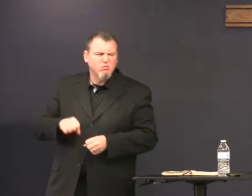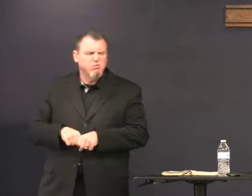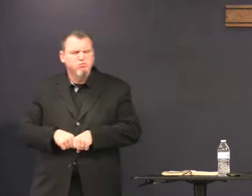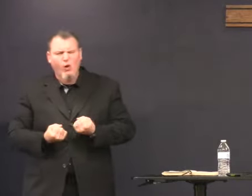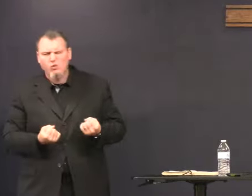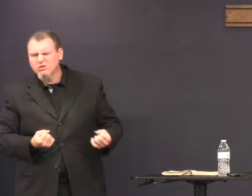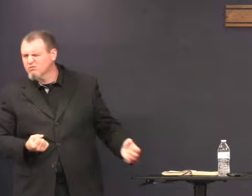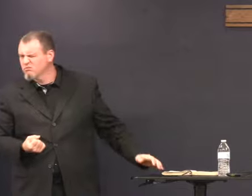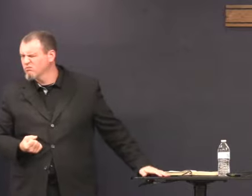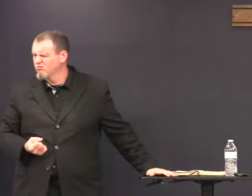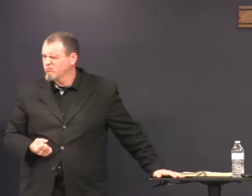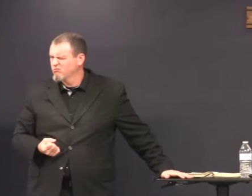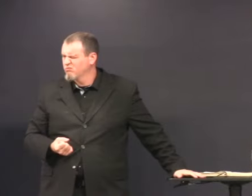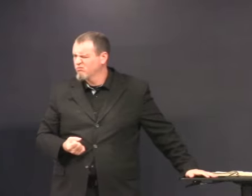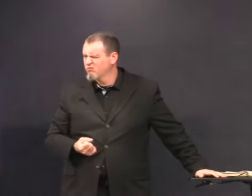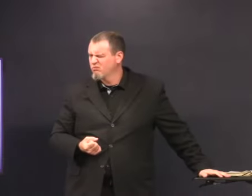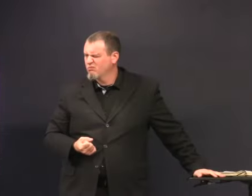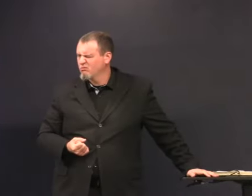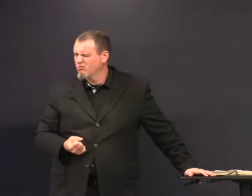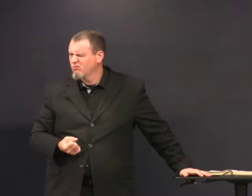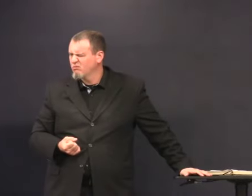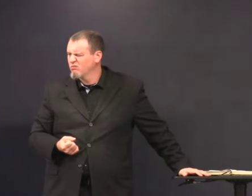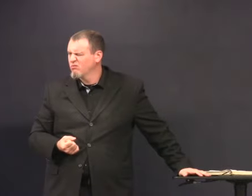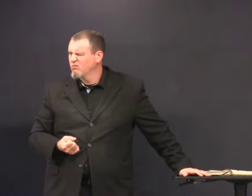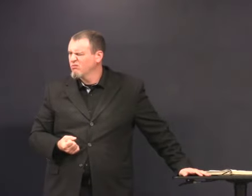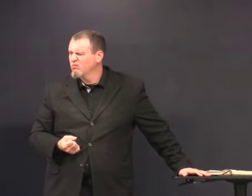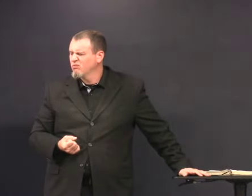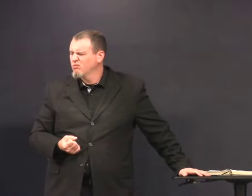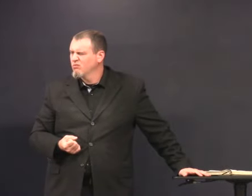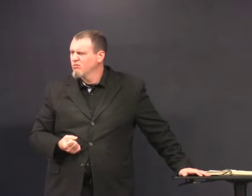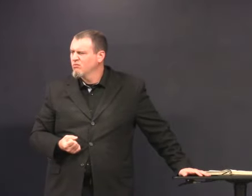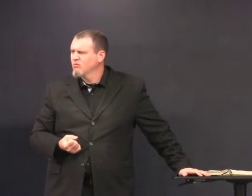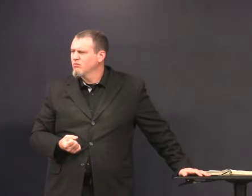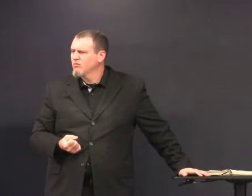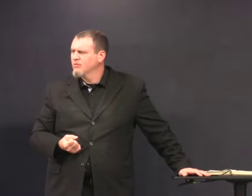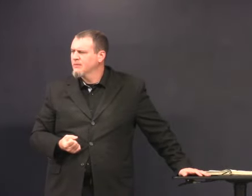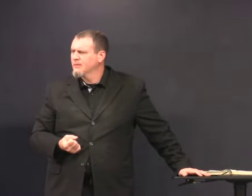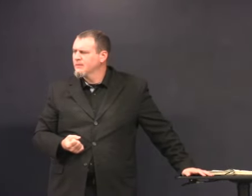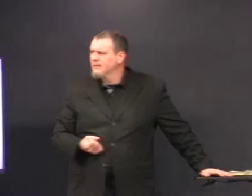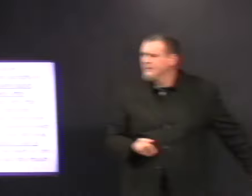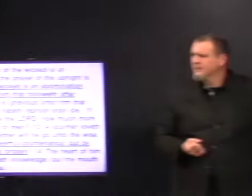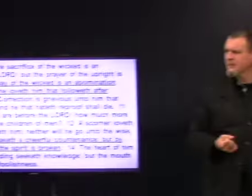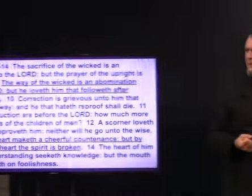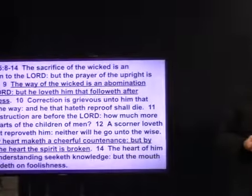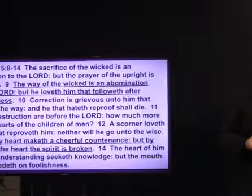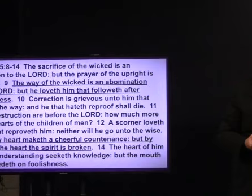now what does that mean the spirit is broken you know ah